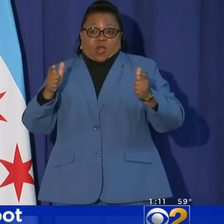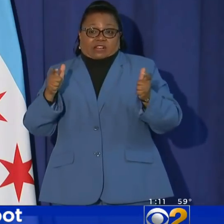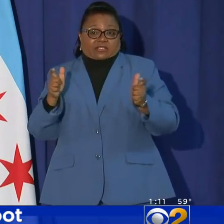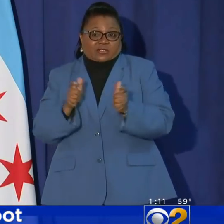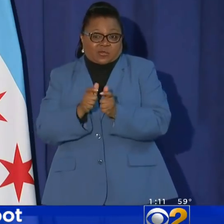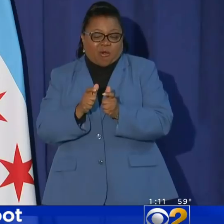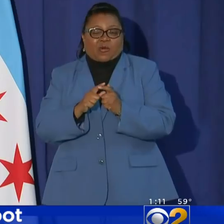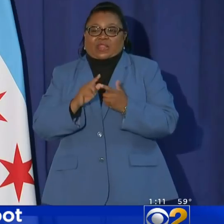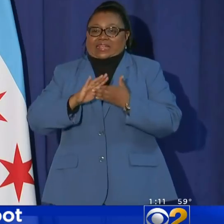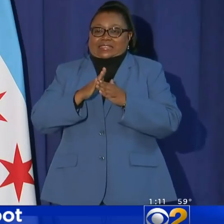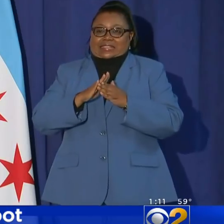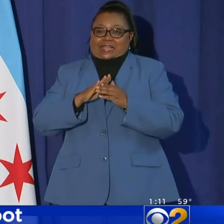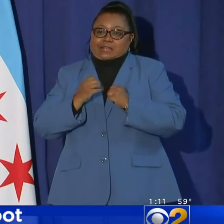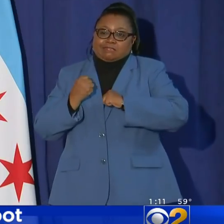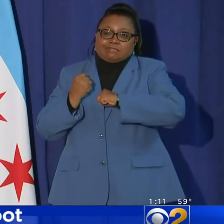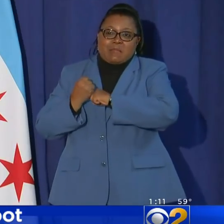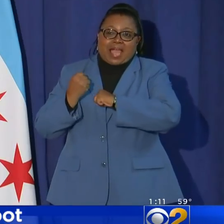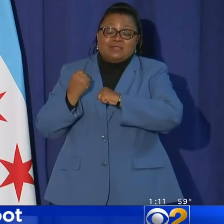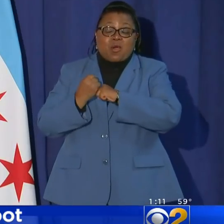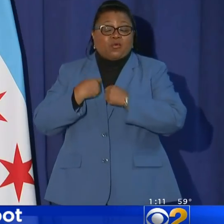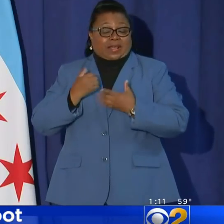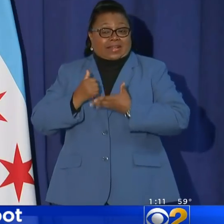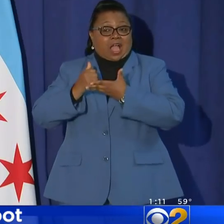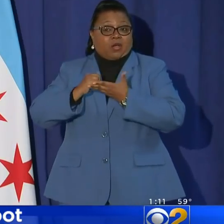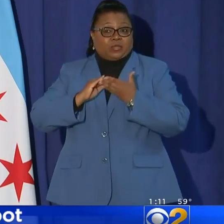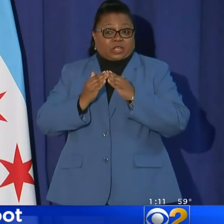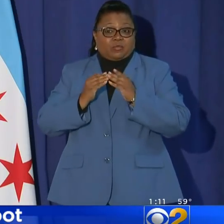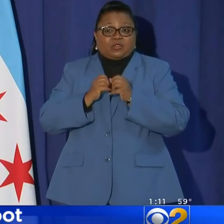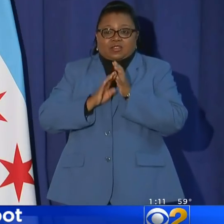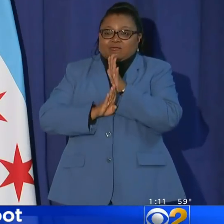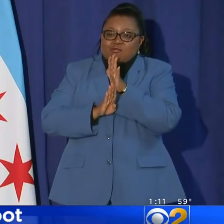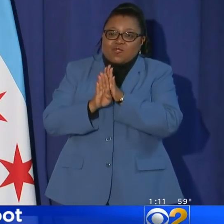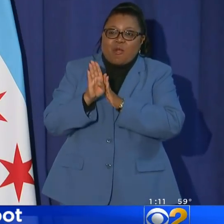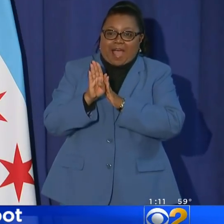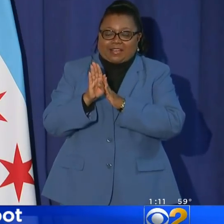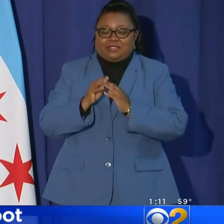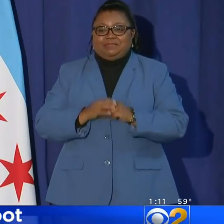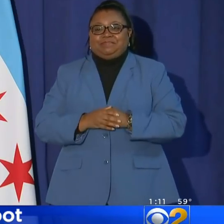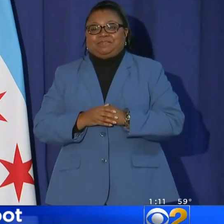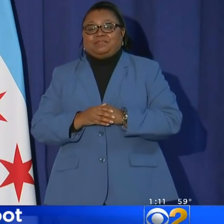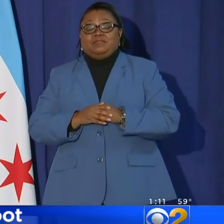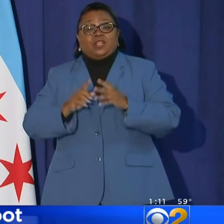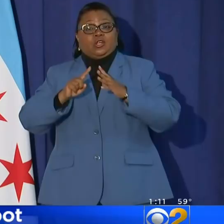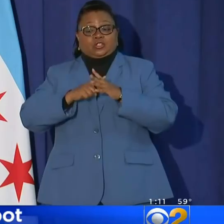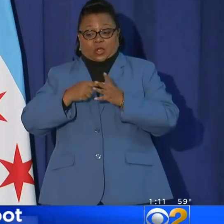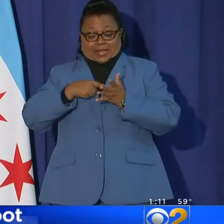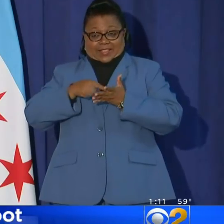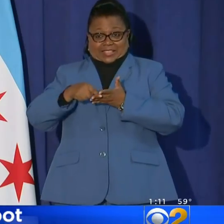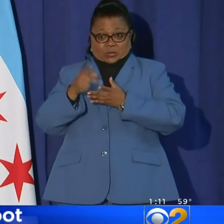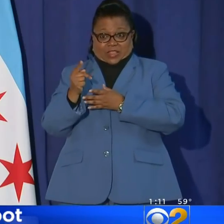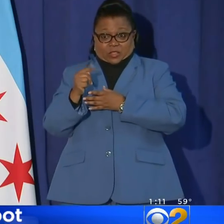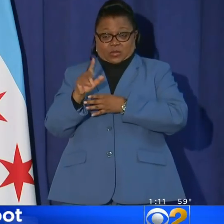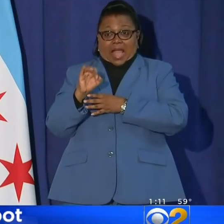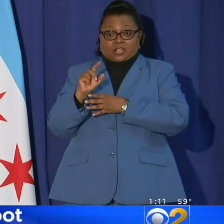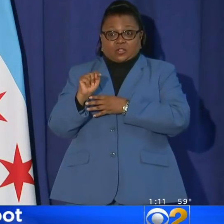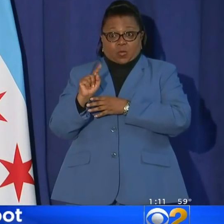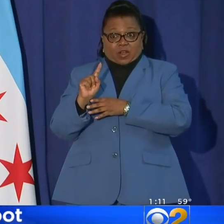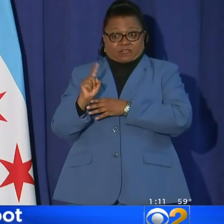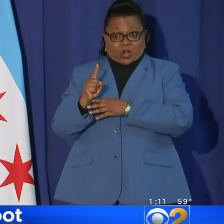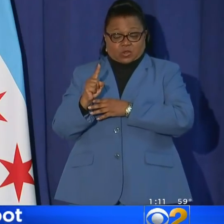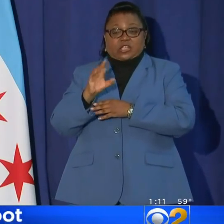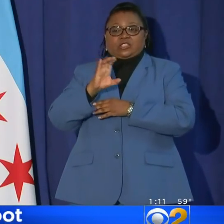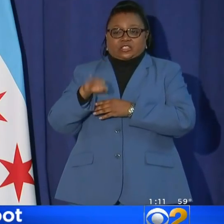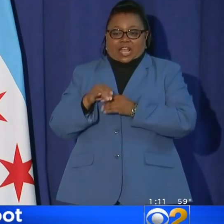small that our cities backbone and that help our communities thrive. Starting this Thursday, October 1st,